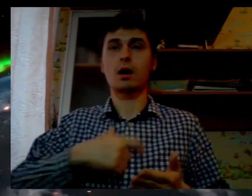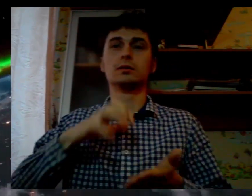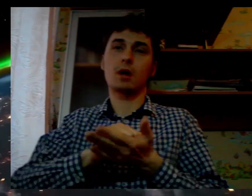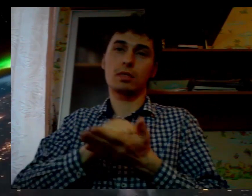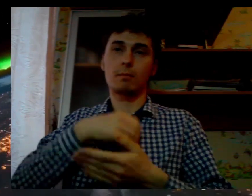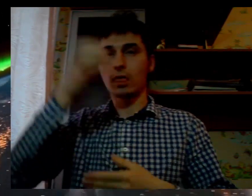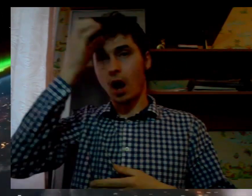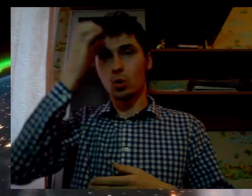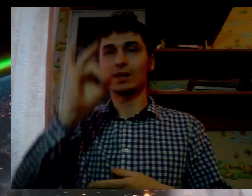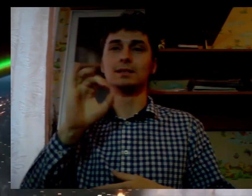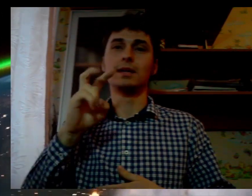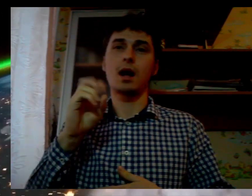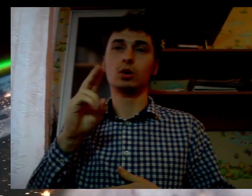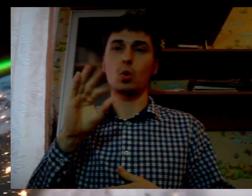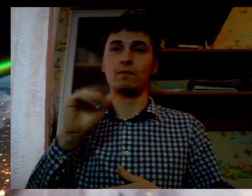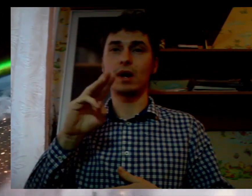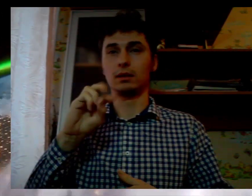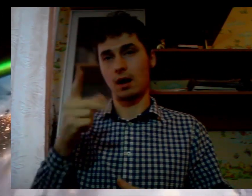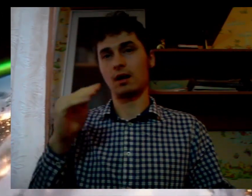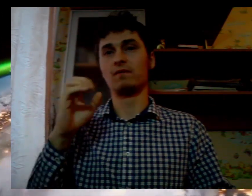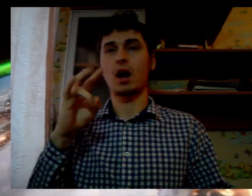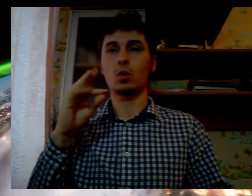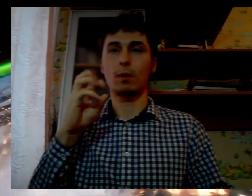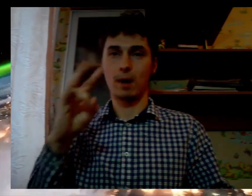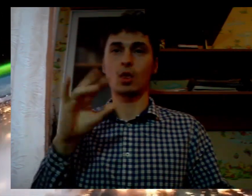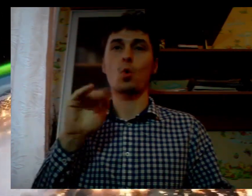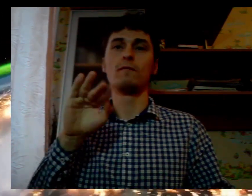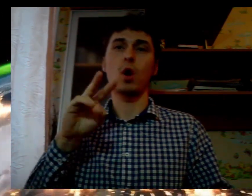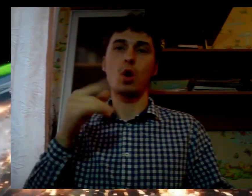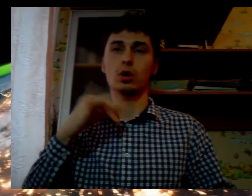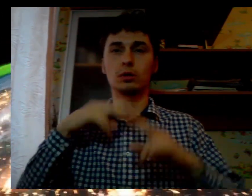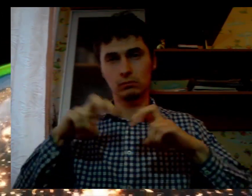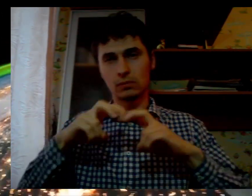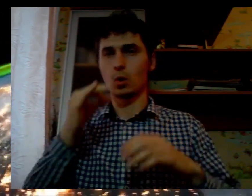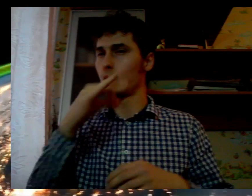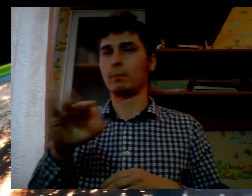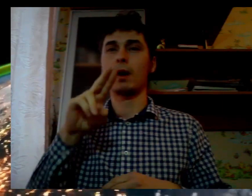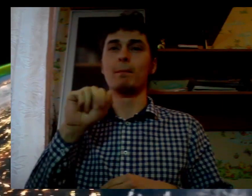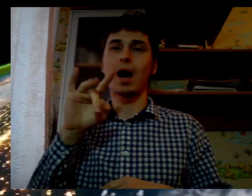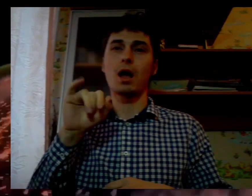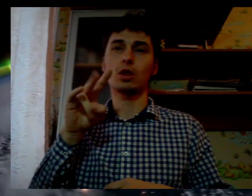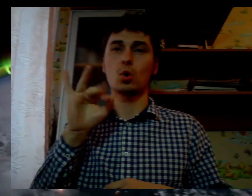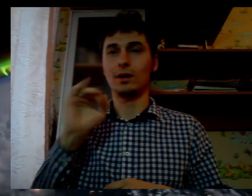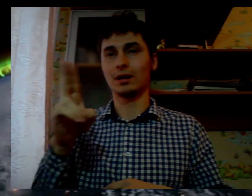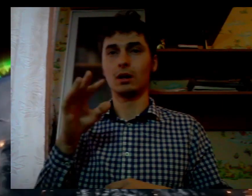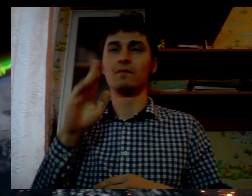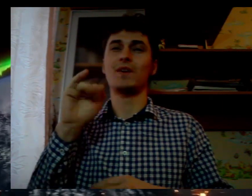Realizing this goal will require an intrepidorial spirit A new generation of scientists